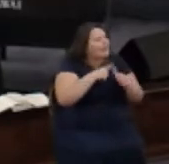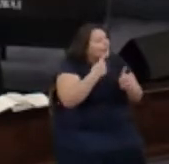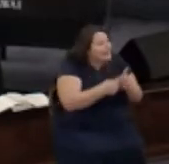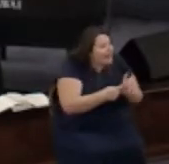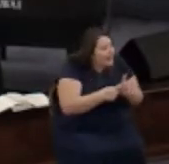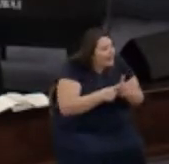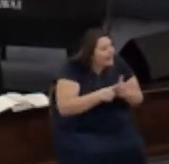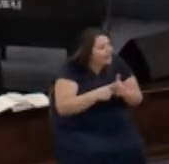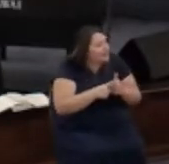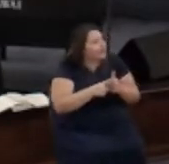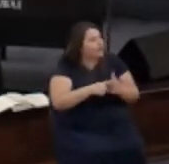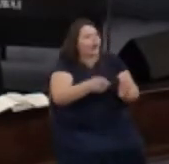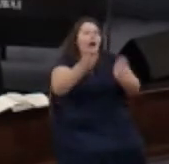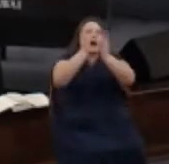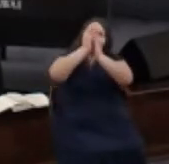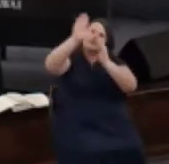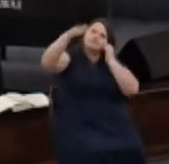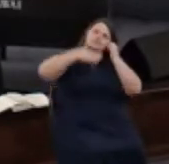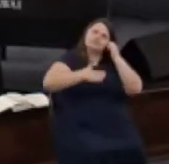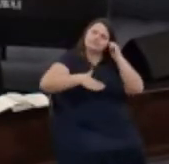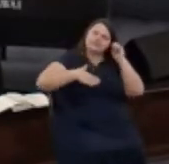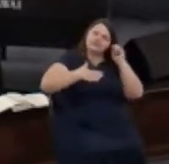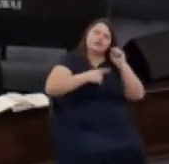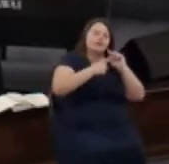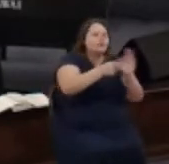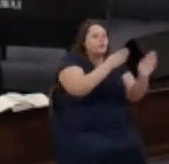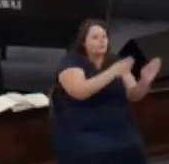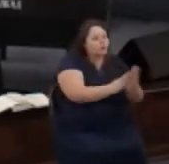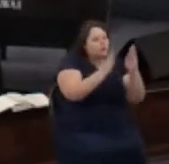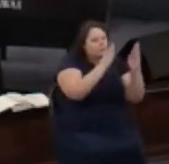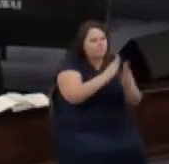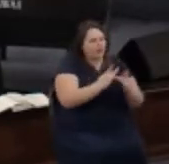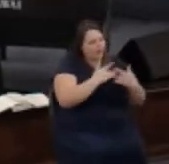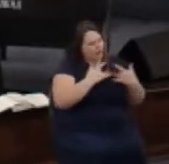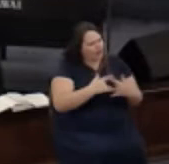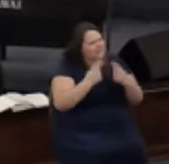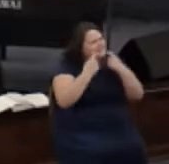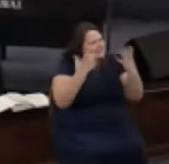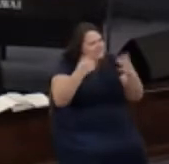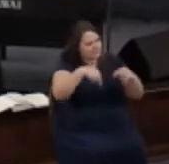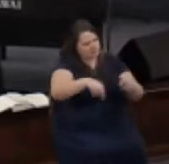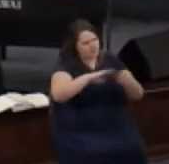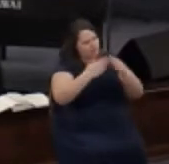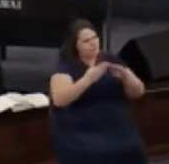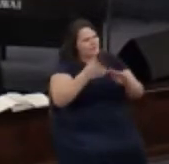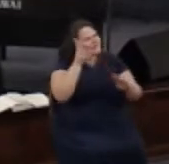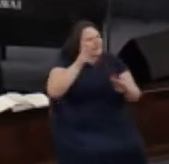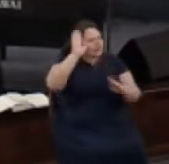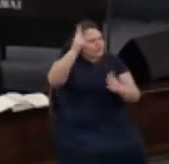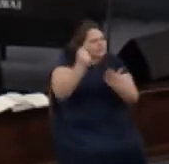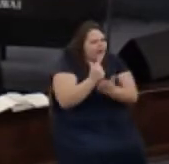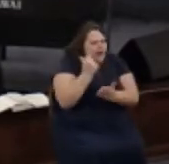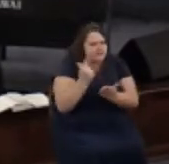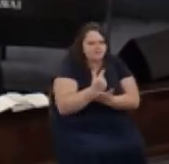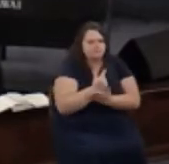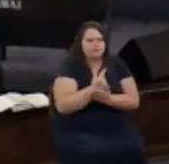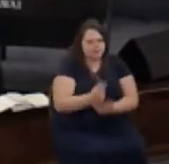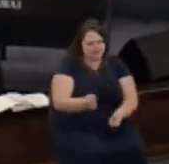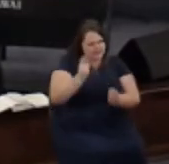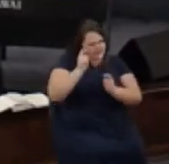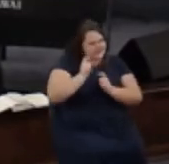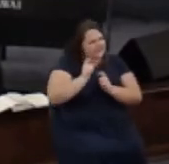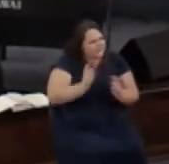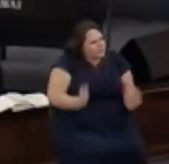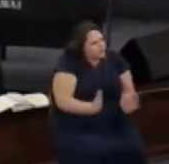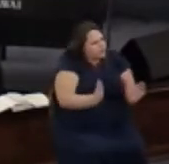God to prepare the hearts of sinners in our community to hear the gospel and to give us the courage to